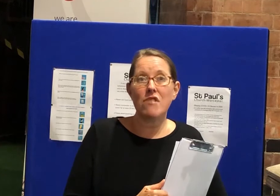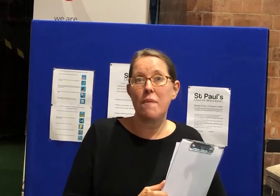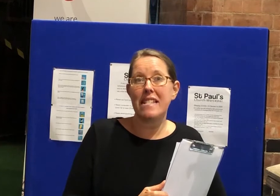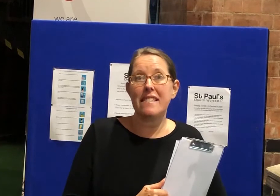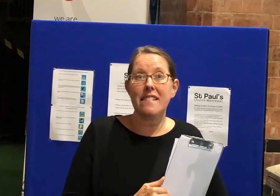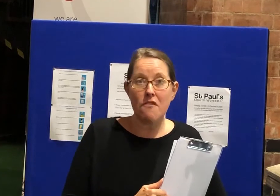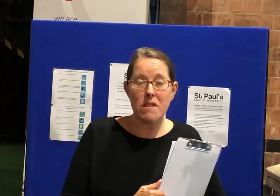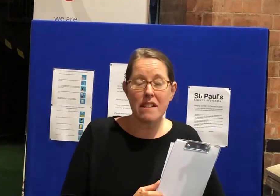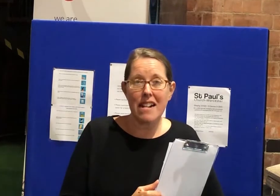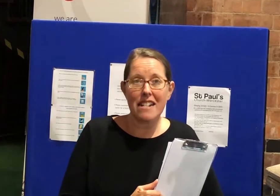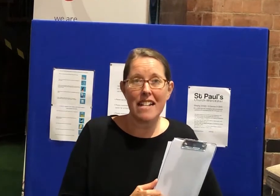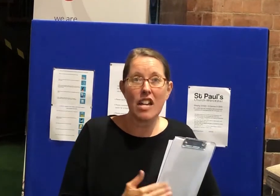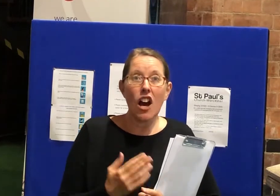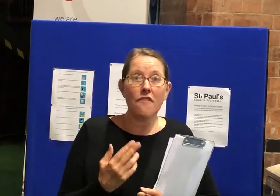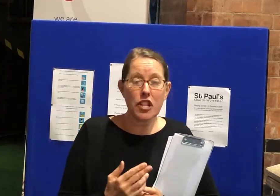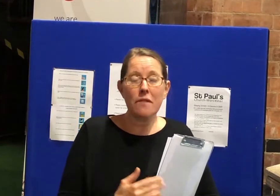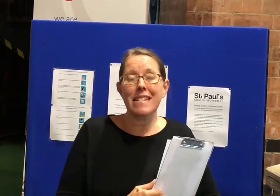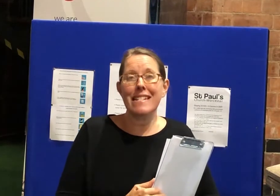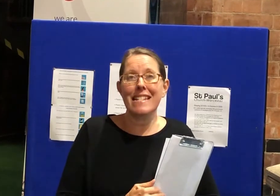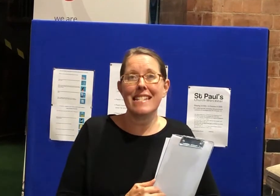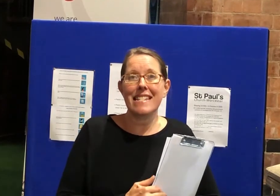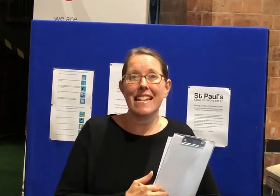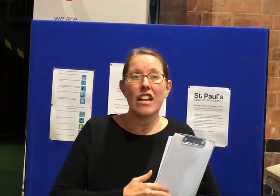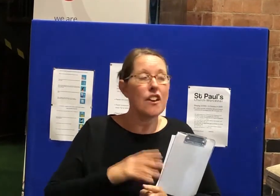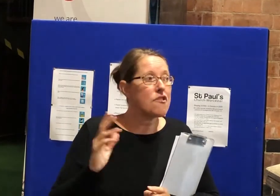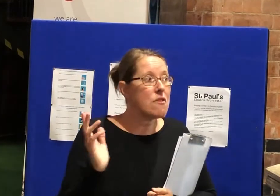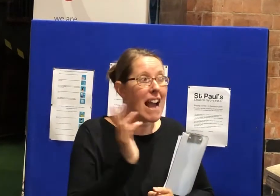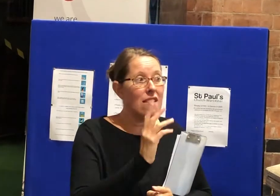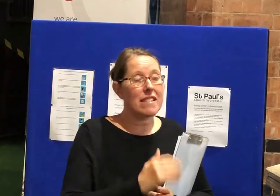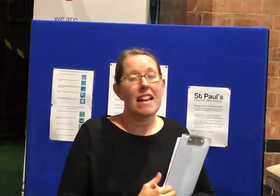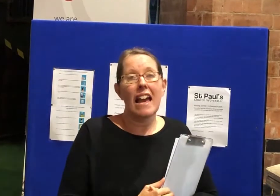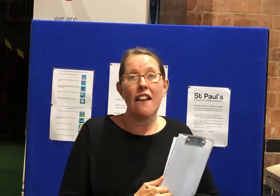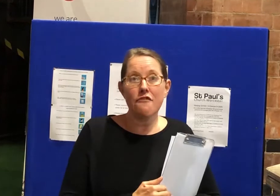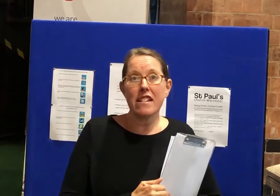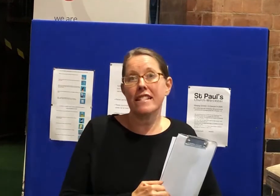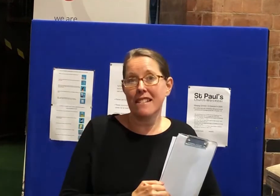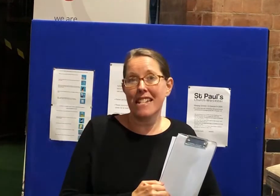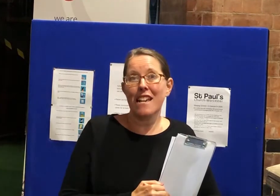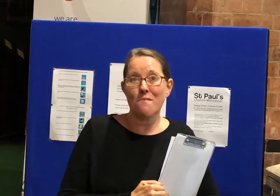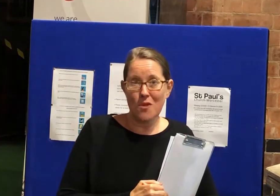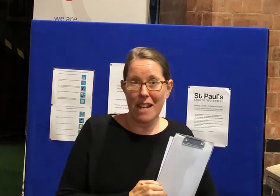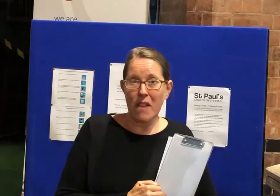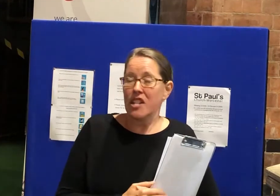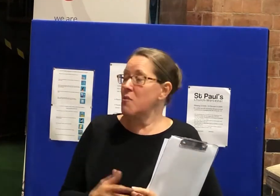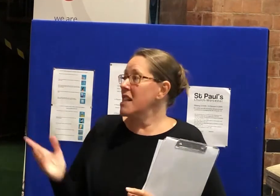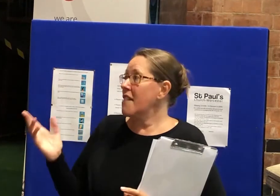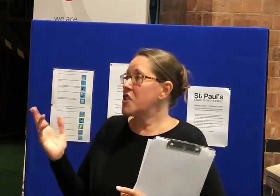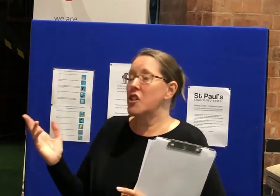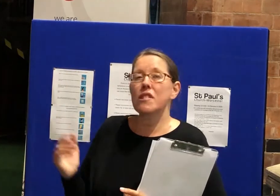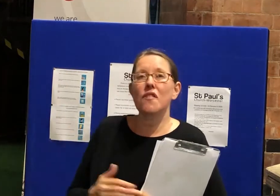respecting the government guidelines of 2m distancing throughout every Sunday morning. So we'll have stewards on